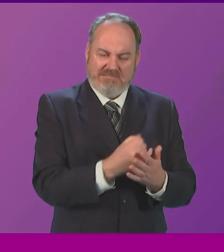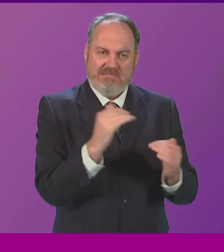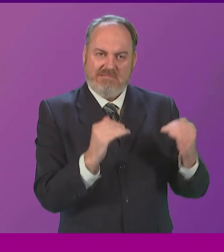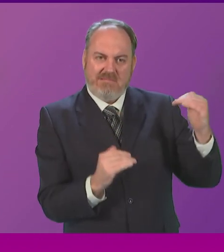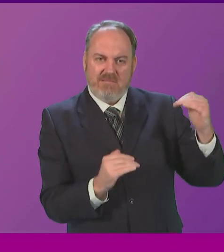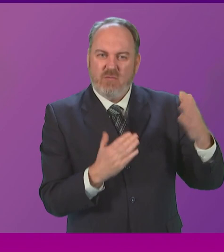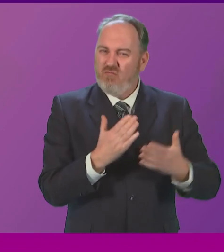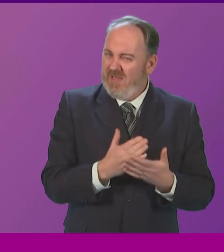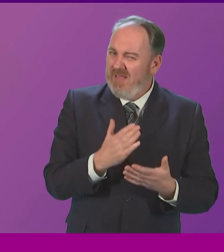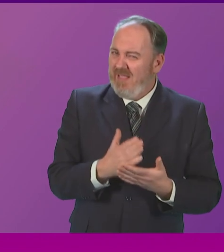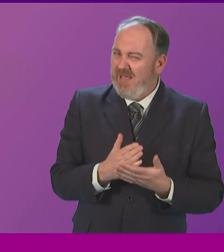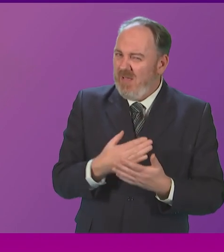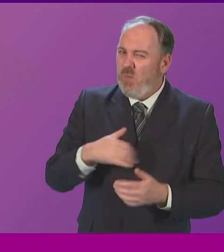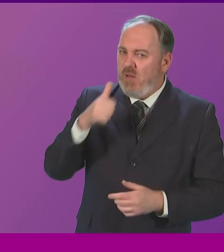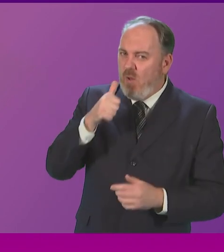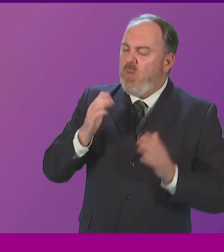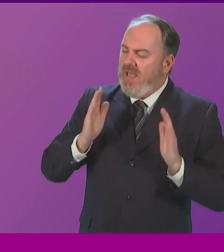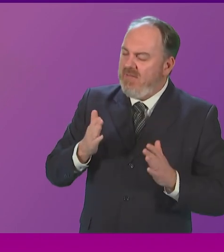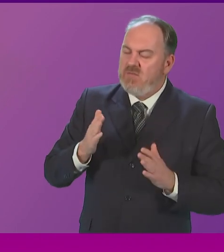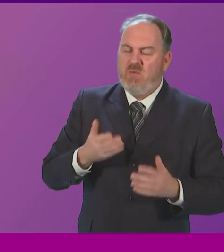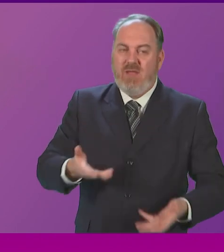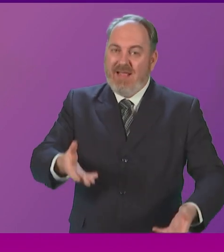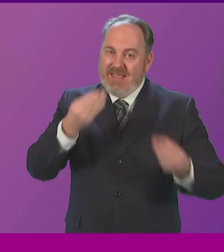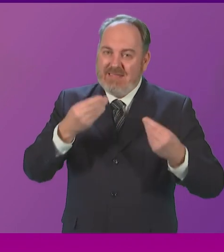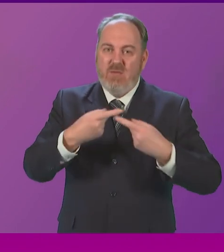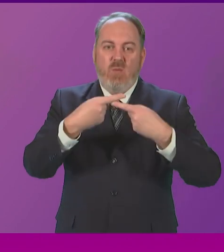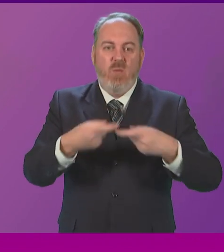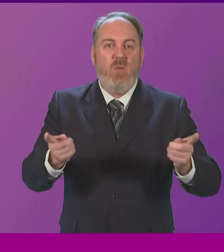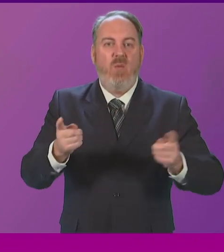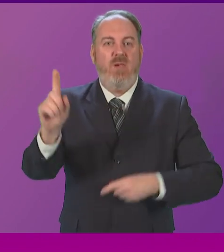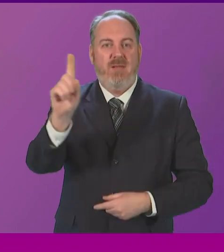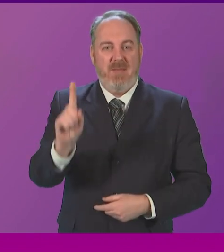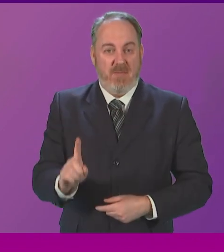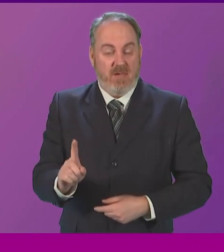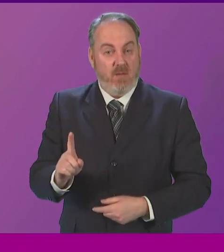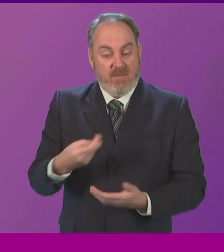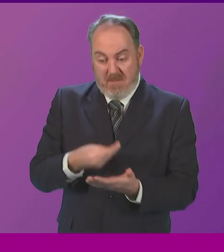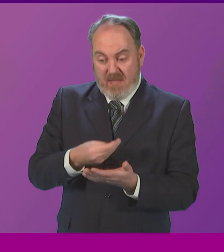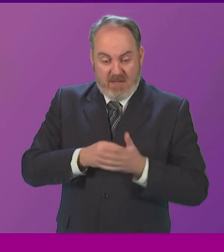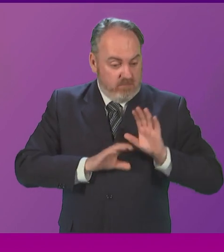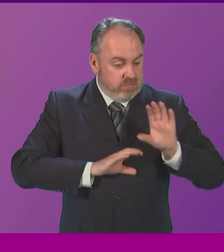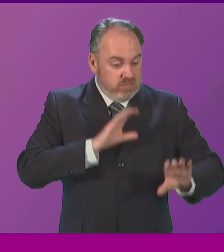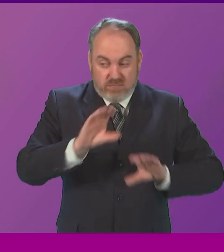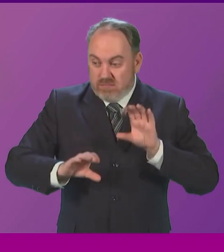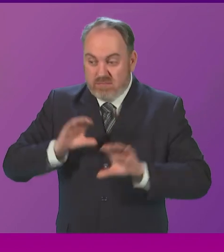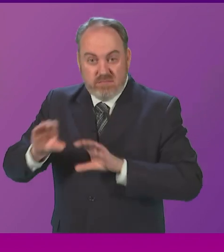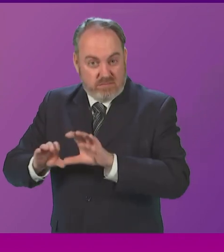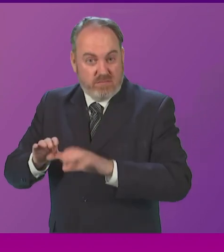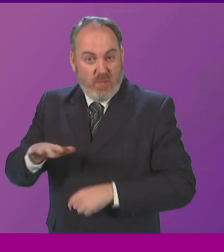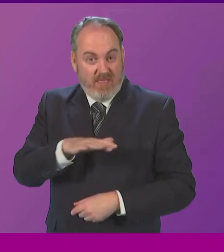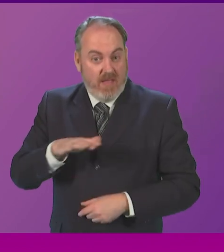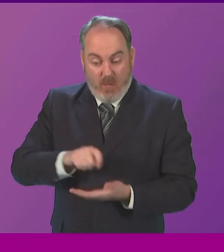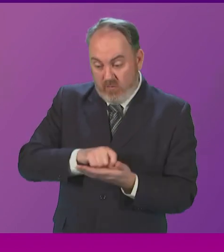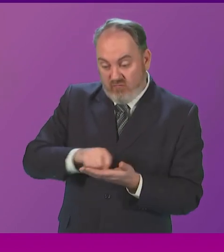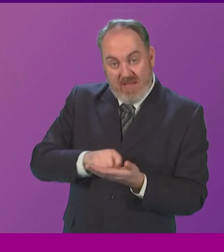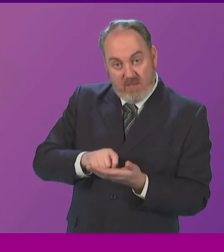that the system begins to listen to absolutely everyone. We have a whole lot of money going into and I can write to the member